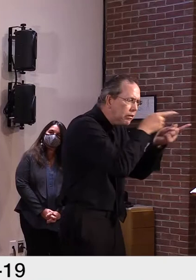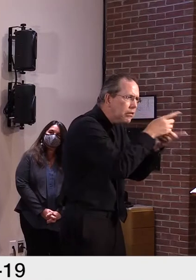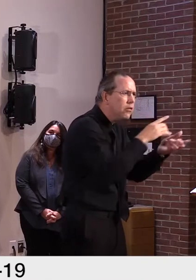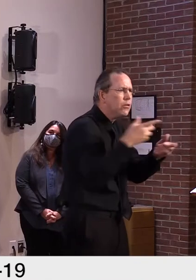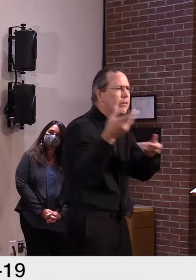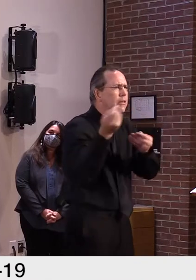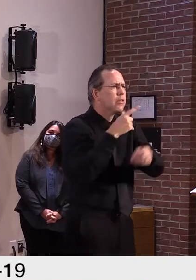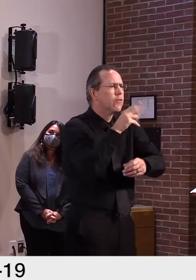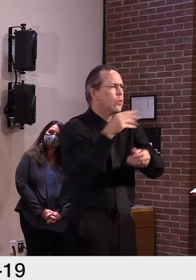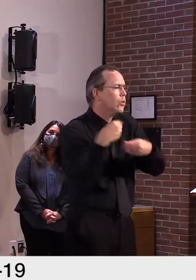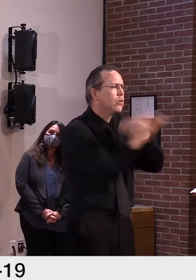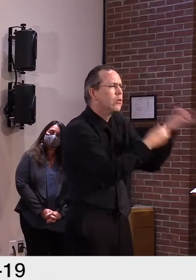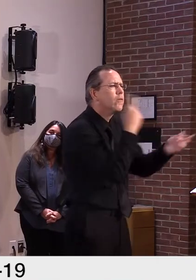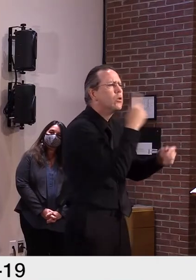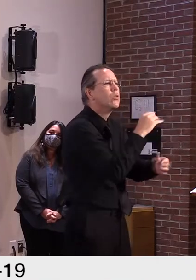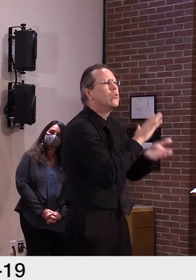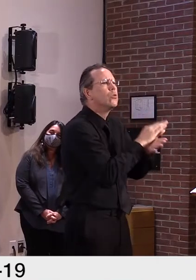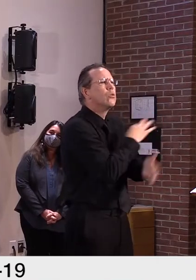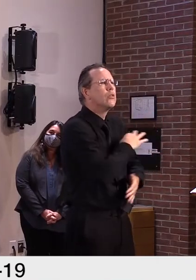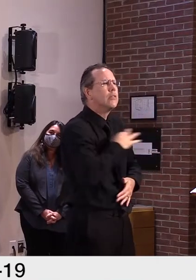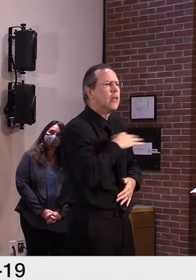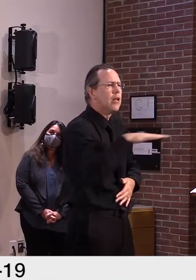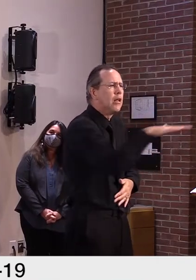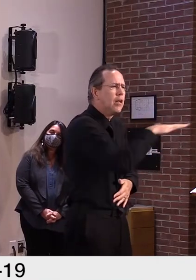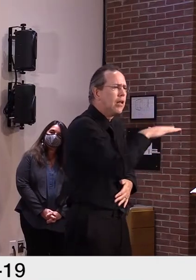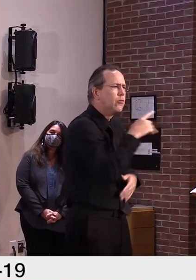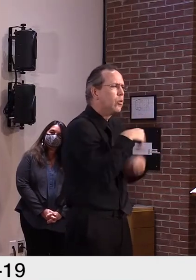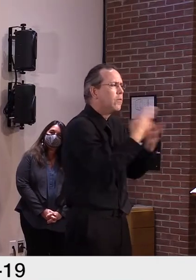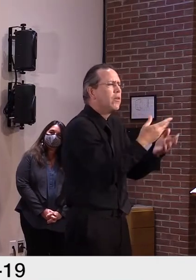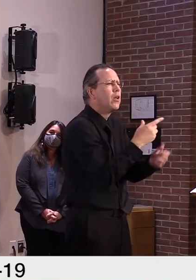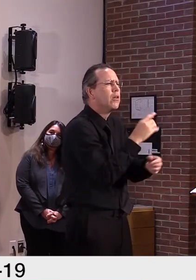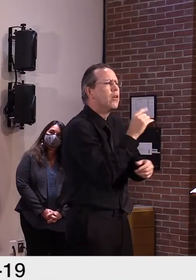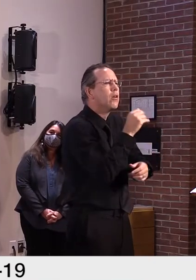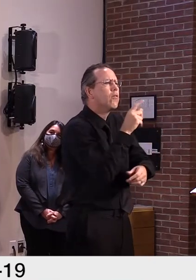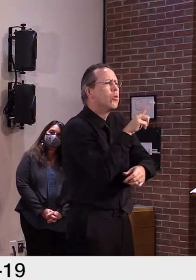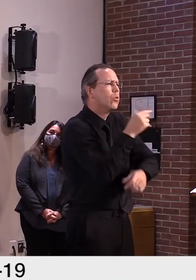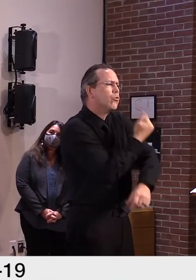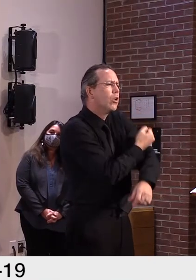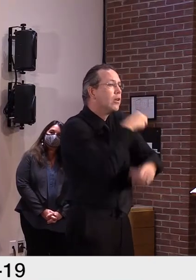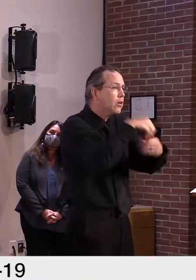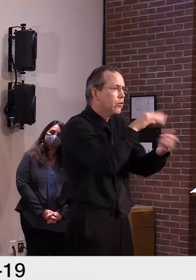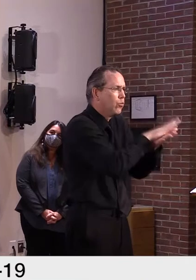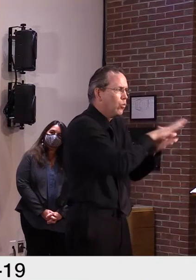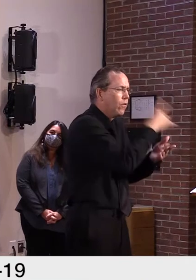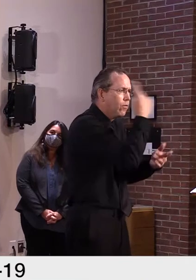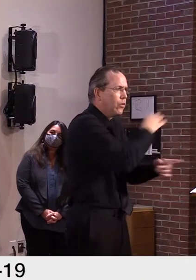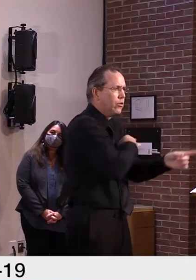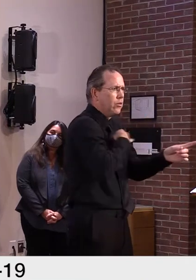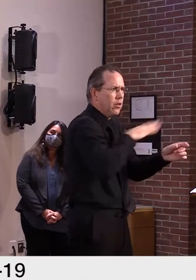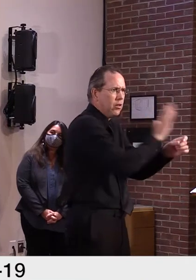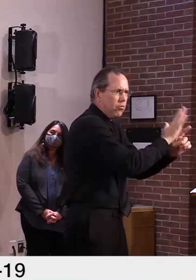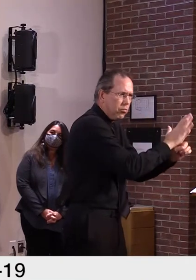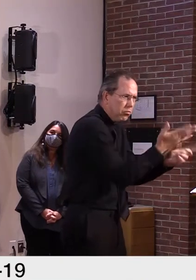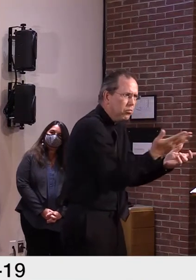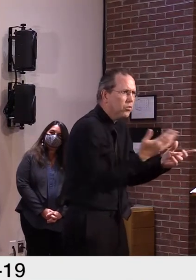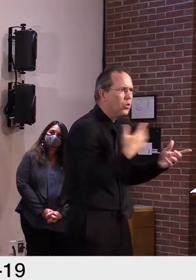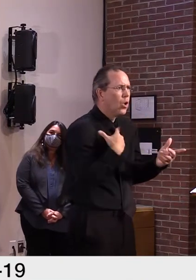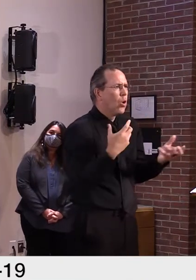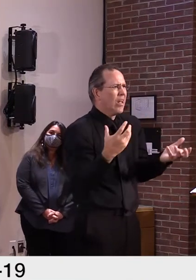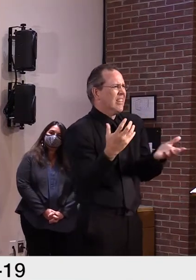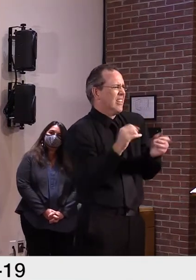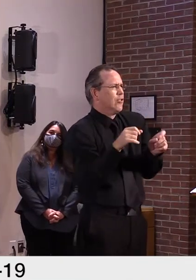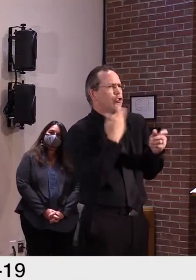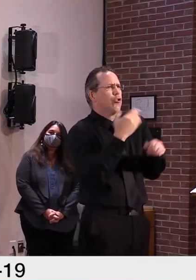All of this work makes the job of getting a flu shot much easier, much more accessible for Vermonters,